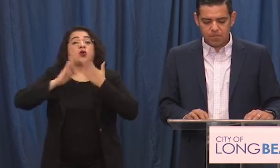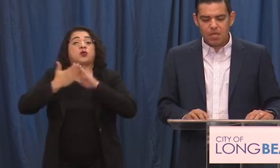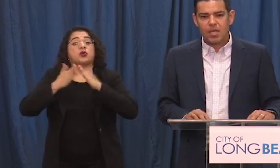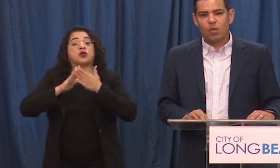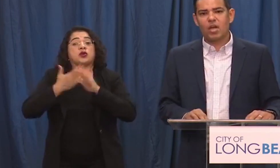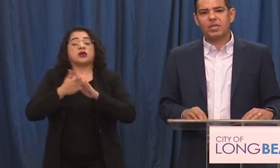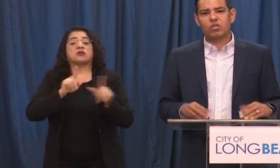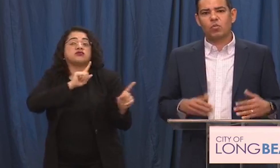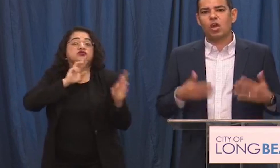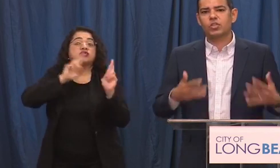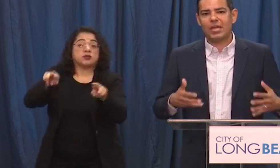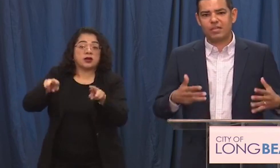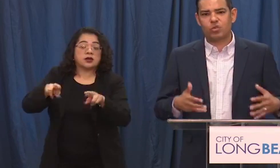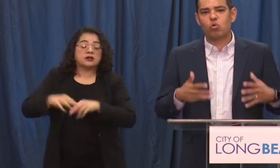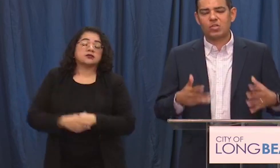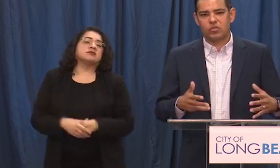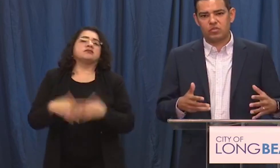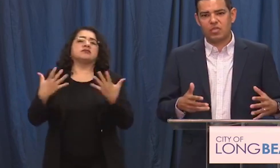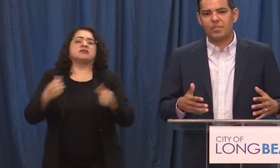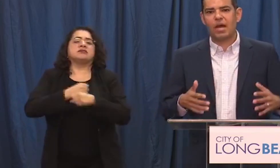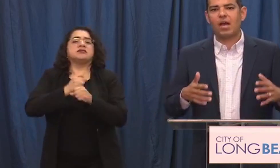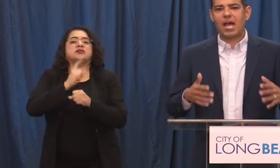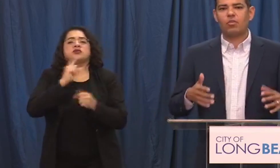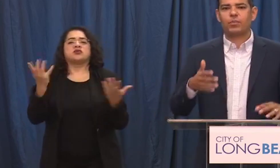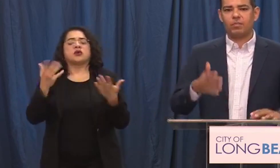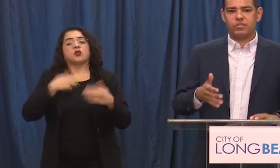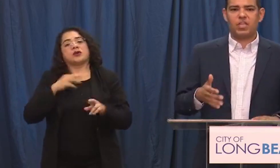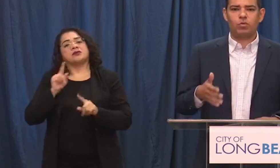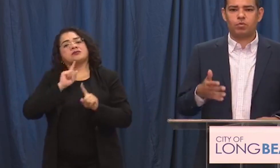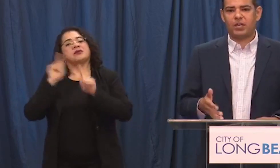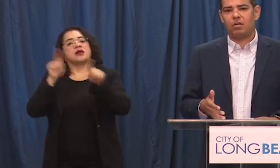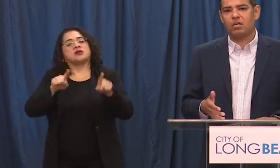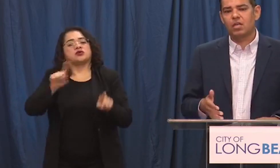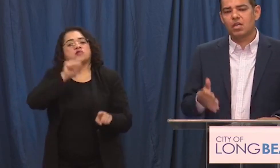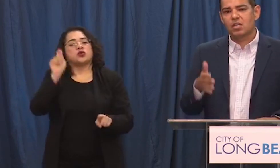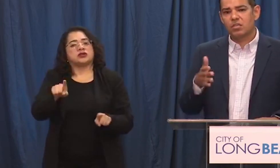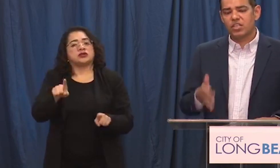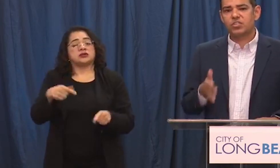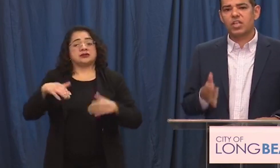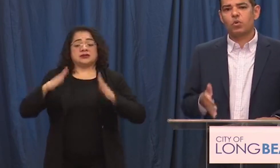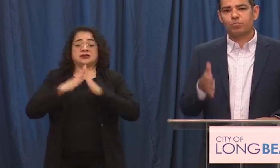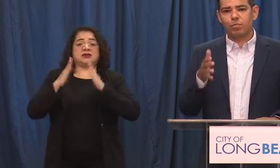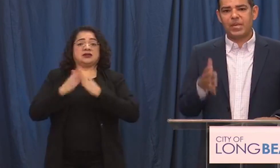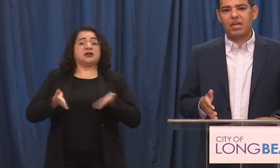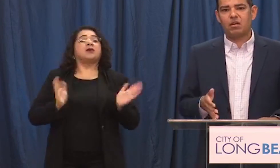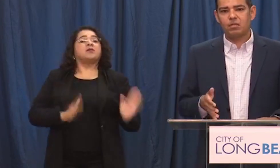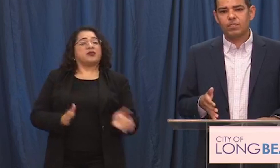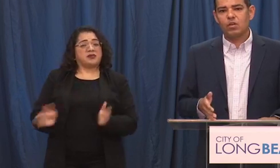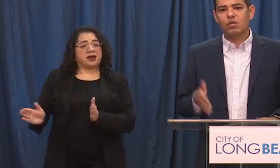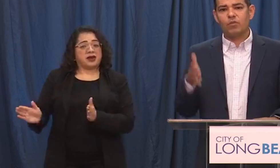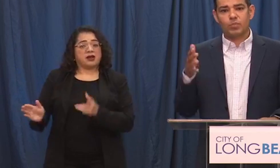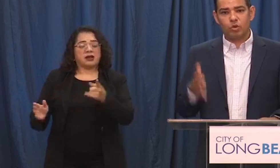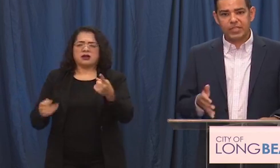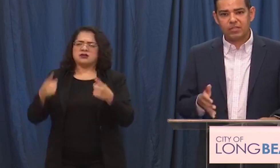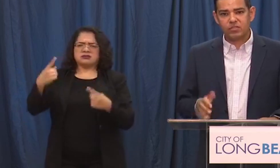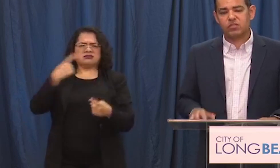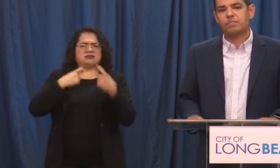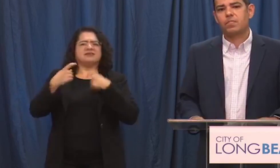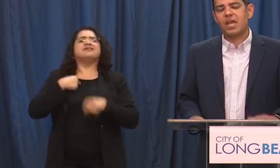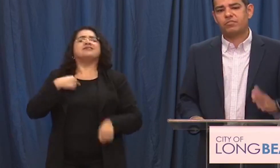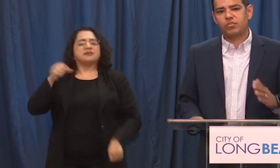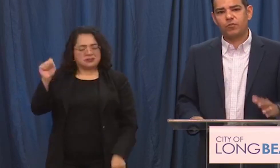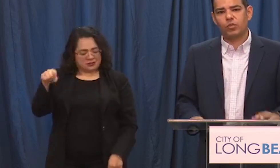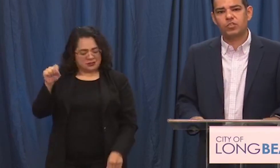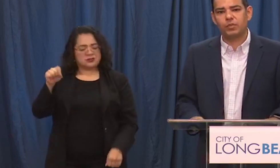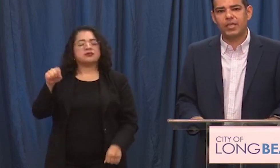and I want to make sure that we also answer questions about how the city was prepared. This city was prepared for the protests